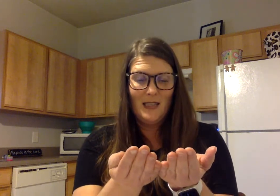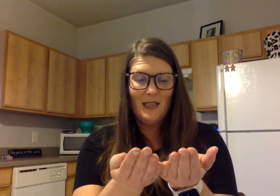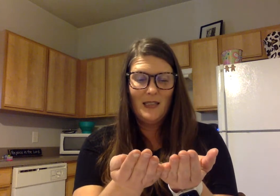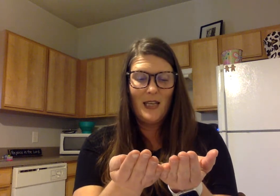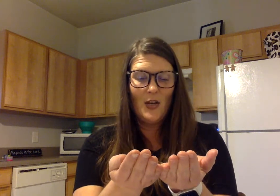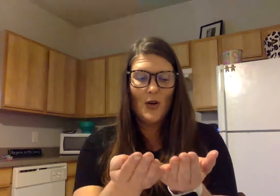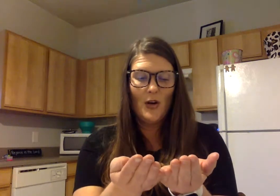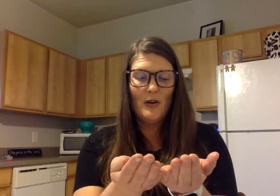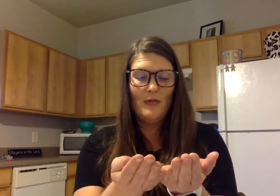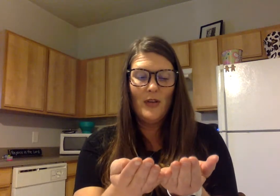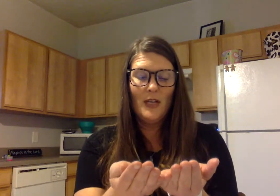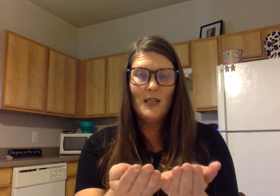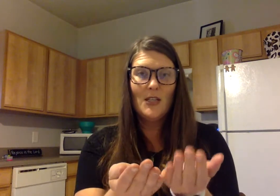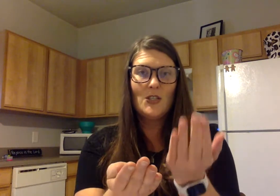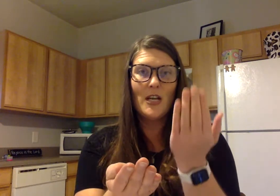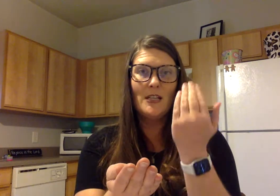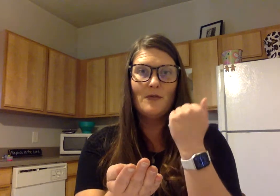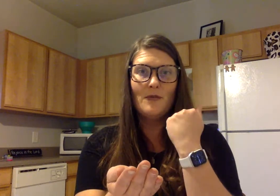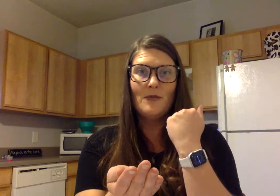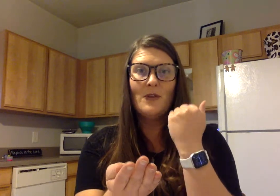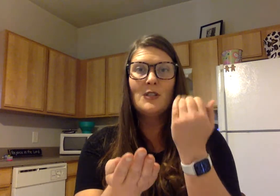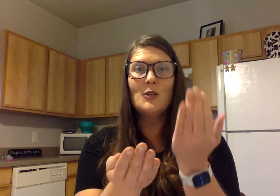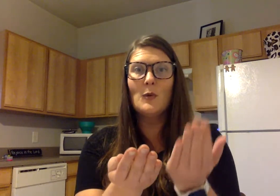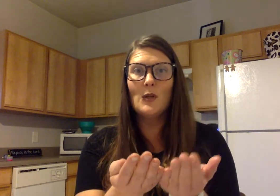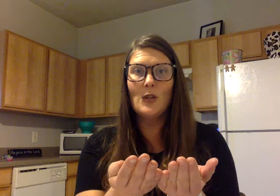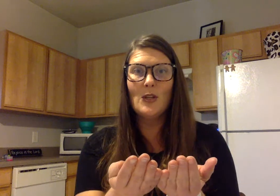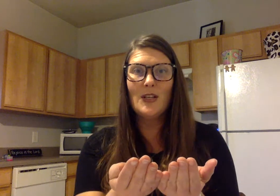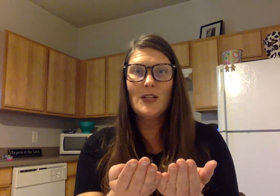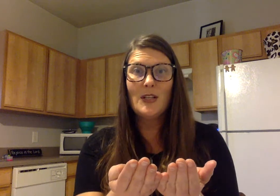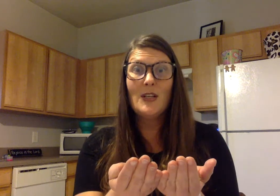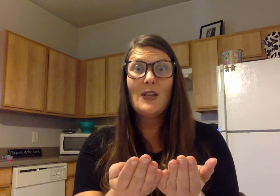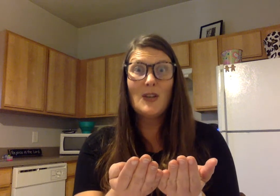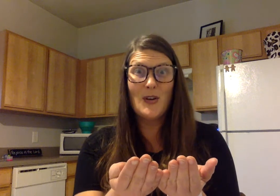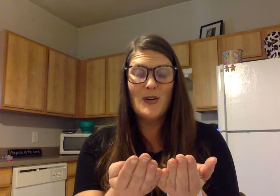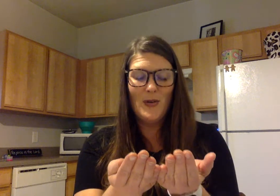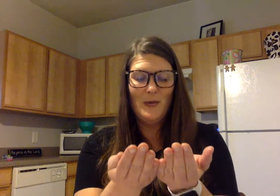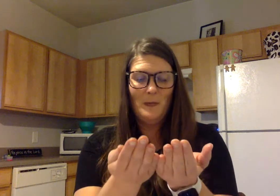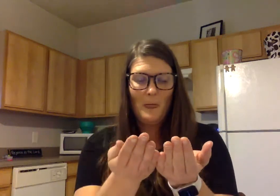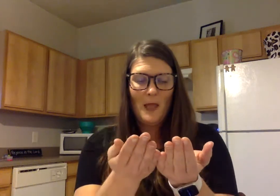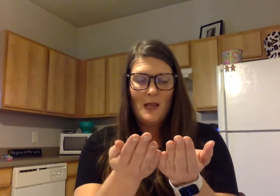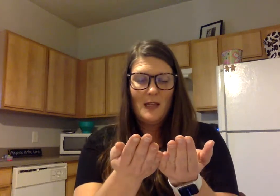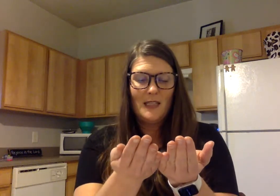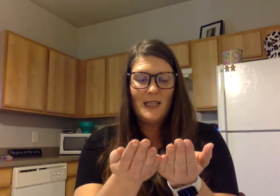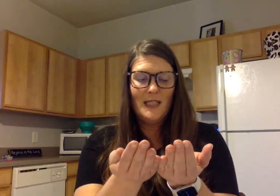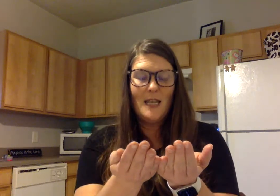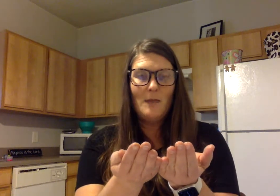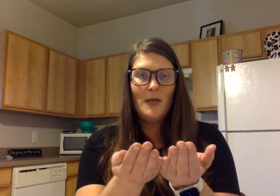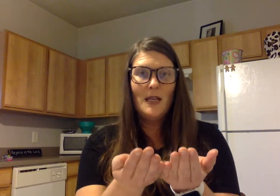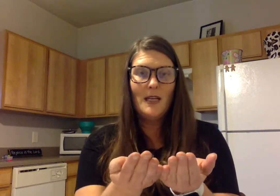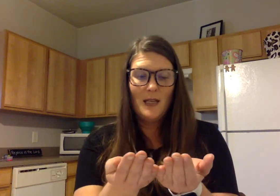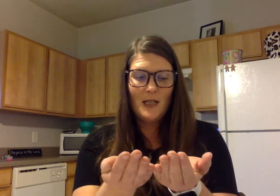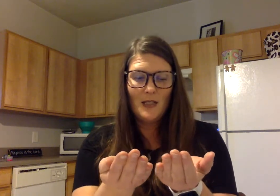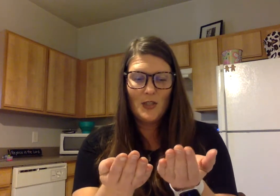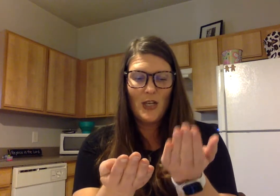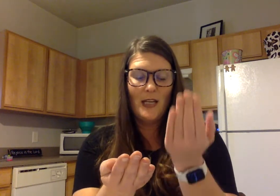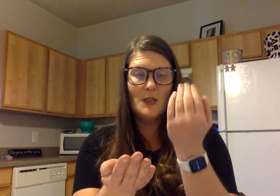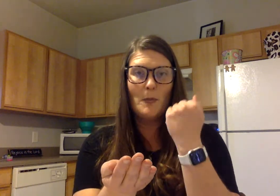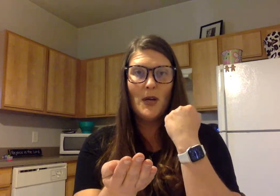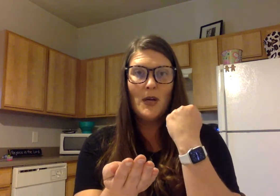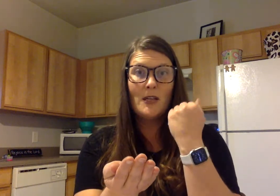say curve, change v to u, curl, say deep, change p